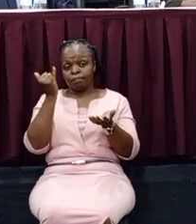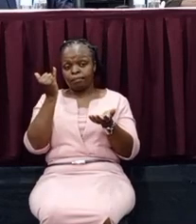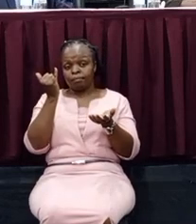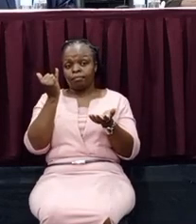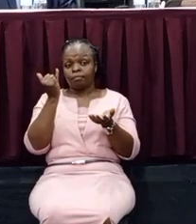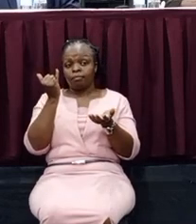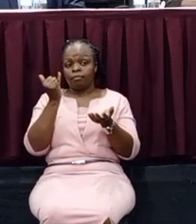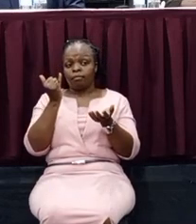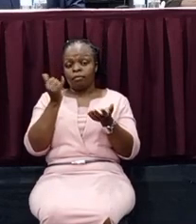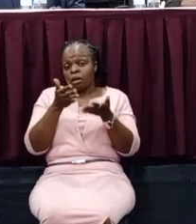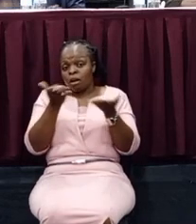how do they want to be served.